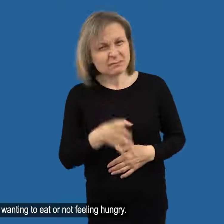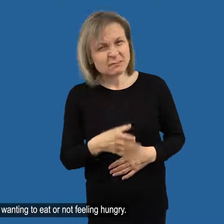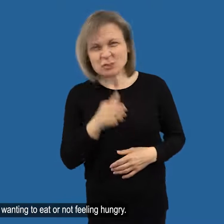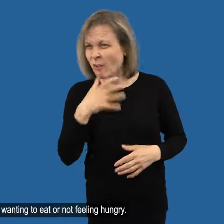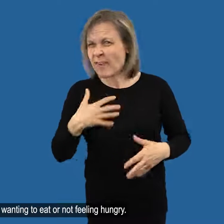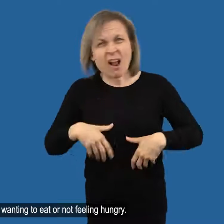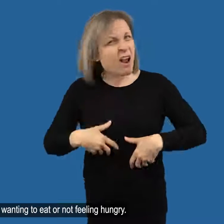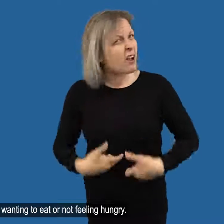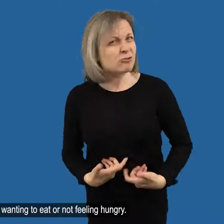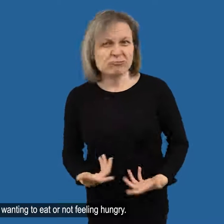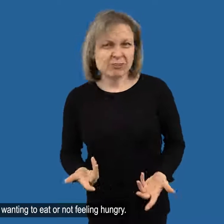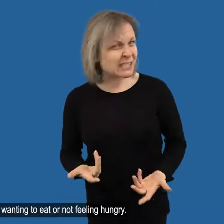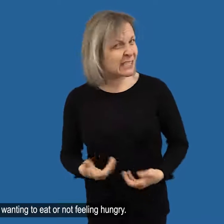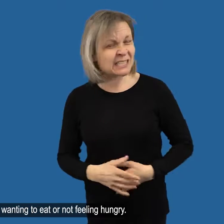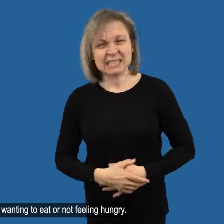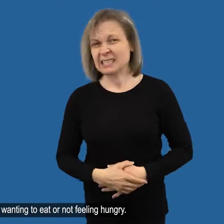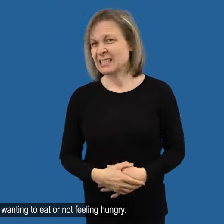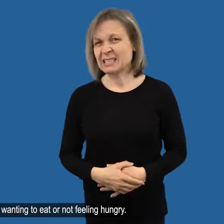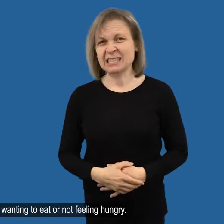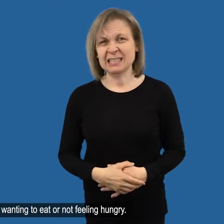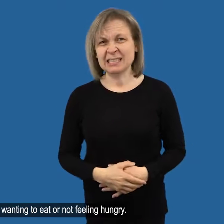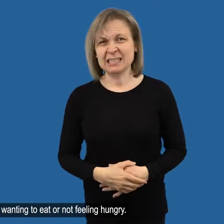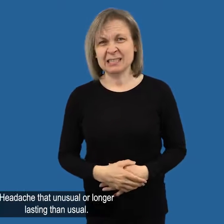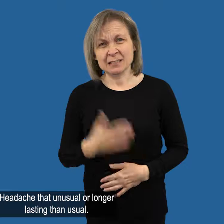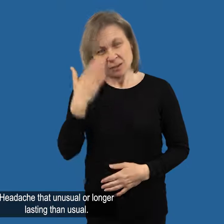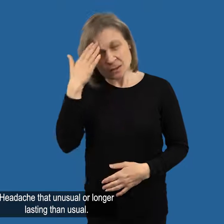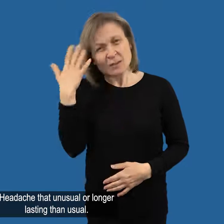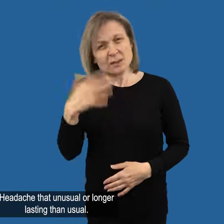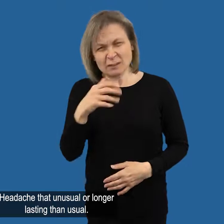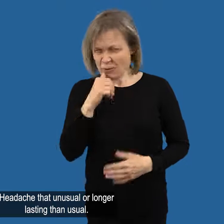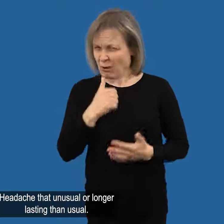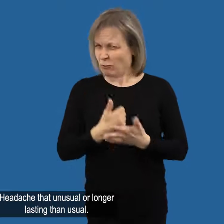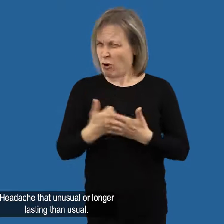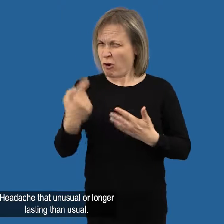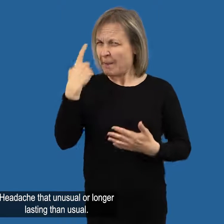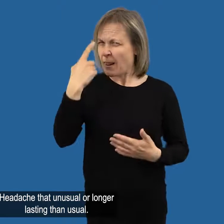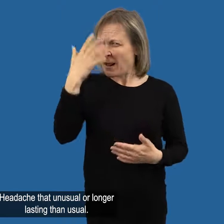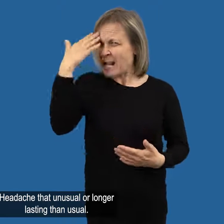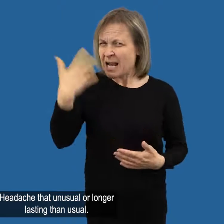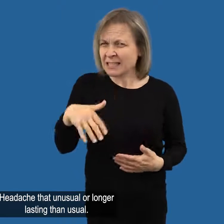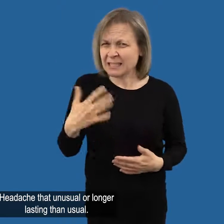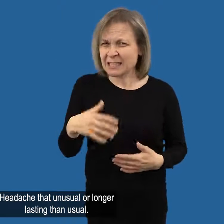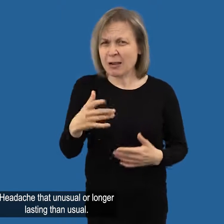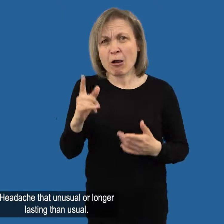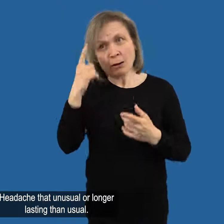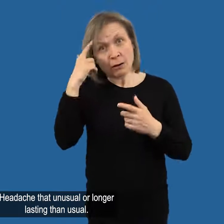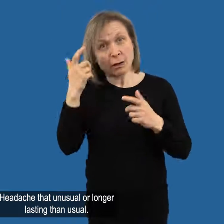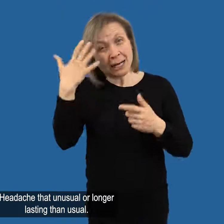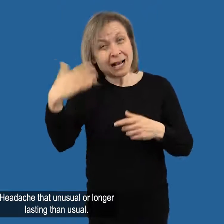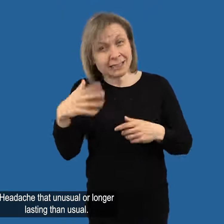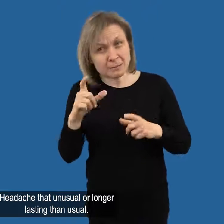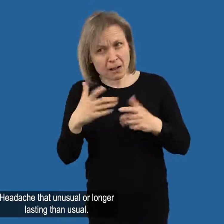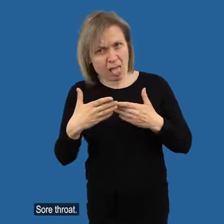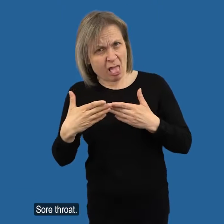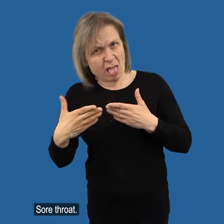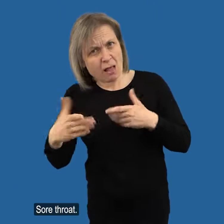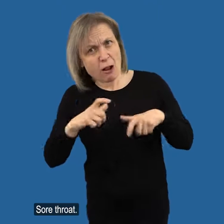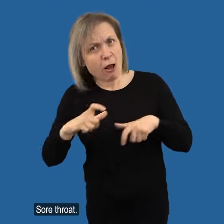Not wanting to eat or not feeling hungry Headache that's unusual or longer lasting than usual